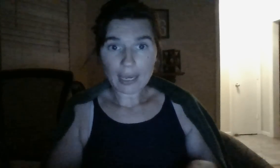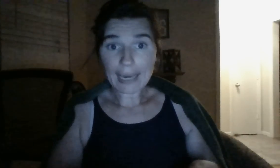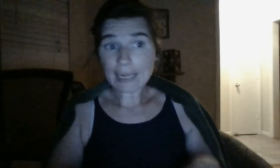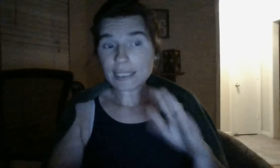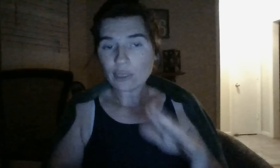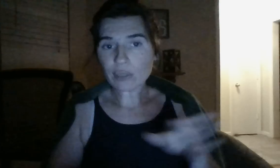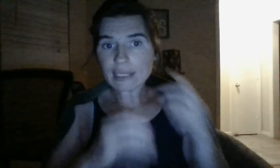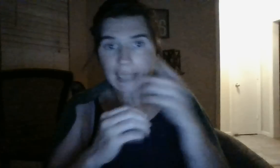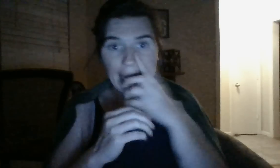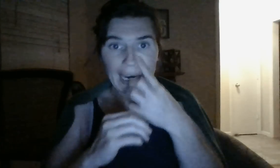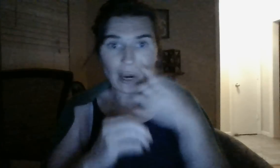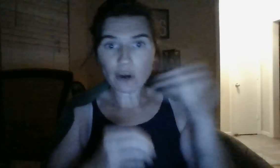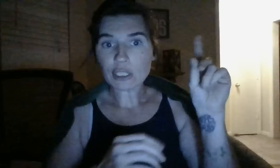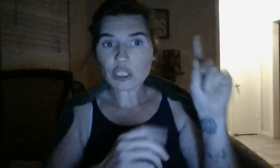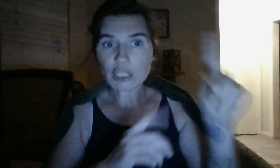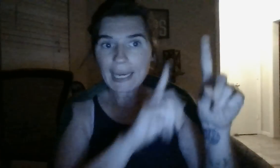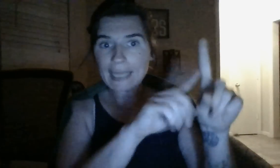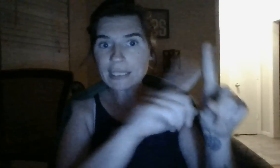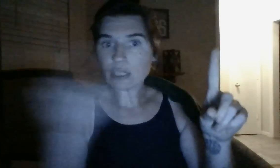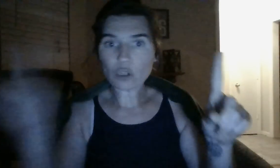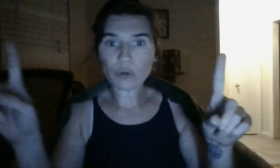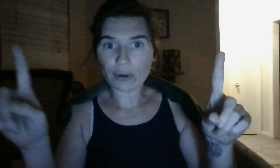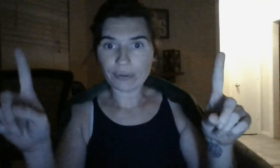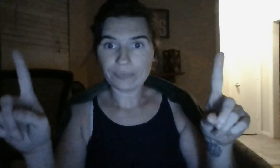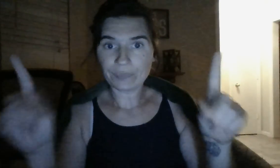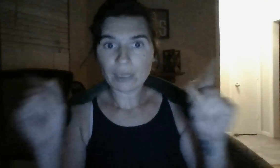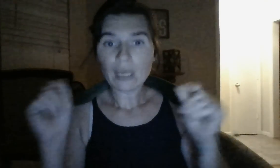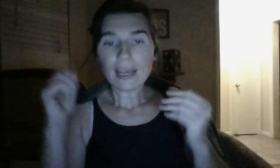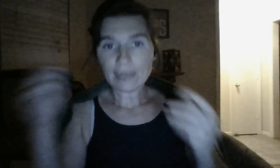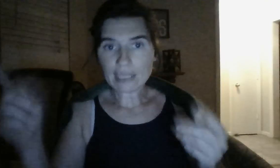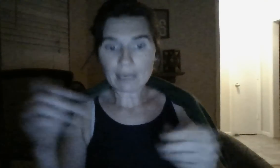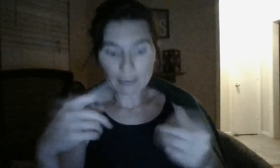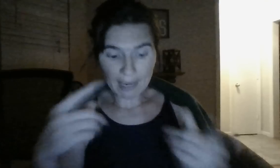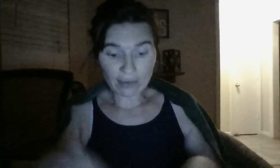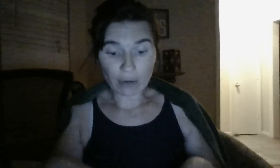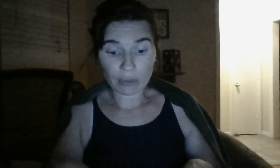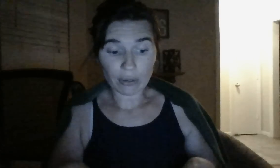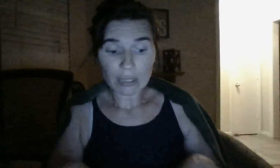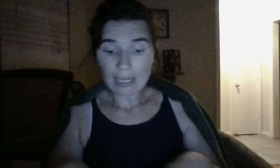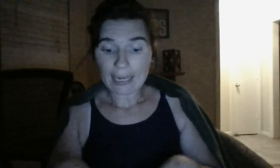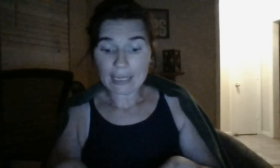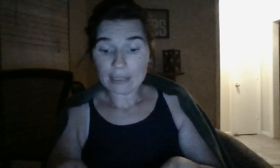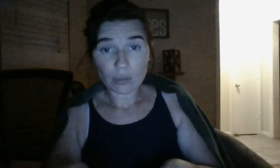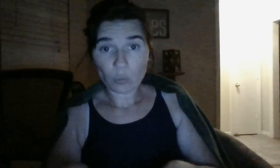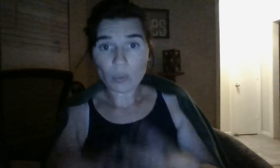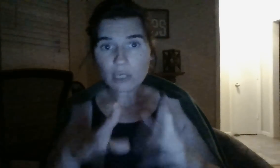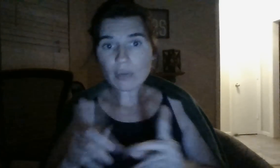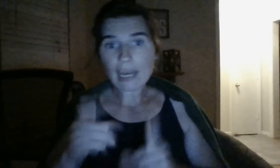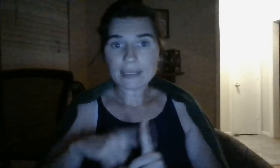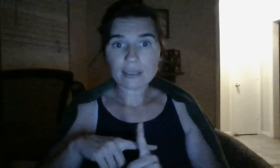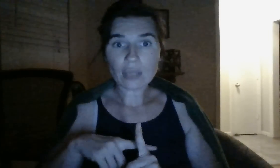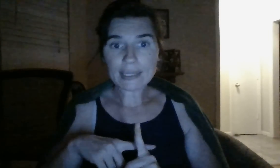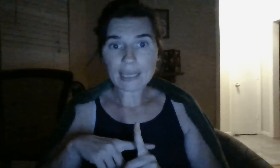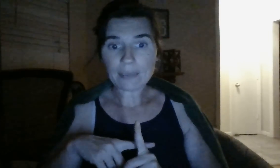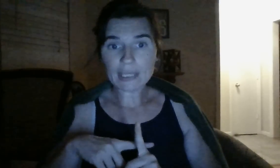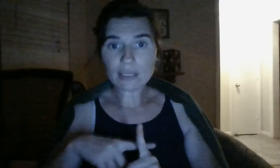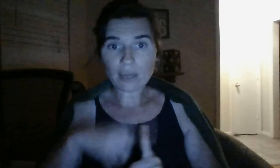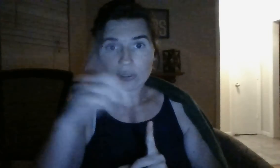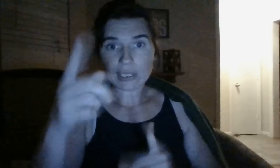And, still to this day, I heard she has not told her. And, that's about to backfire on her. And, one of you guys is a light-sized police officer